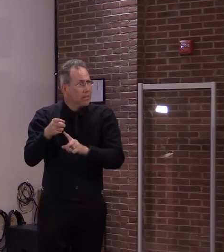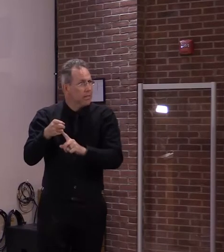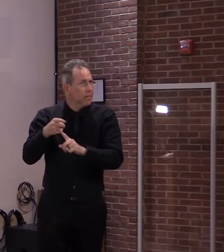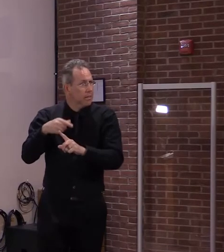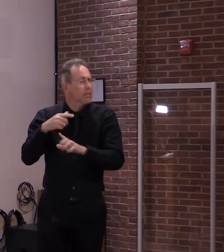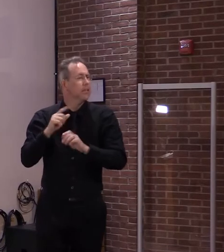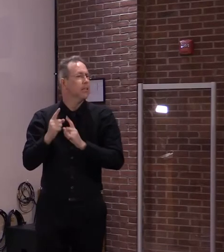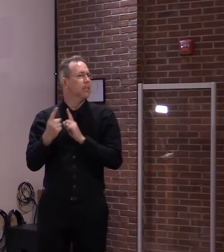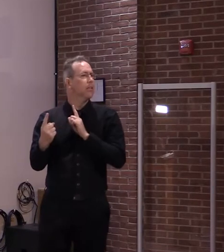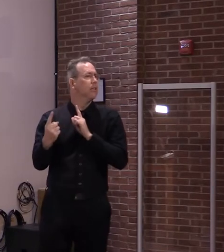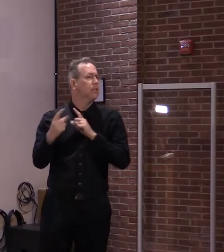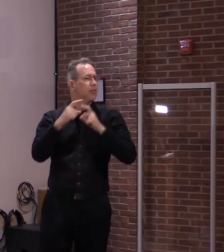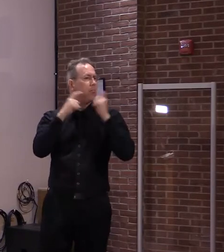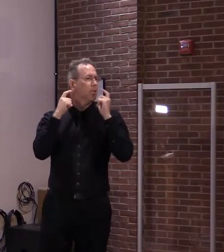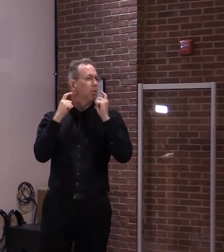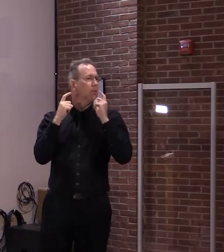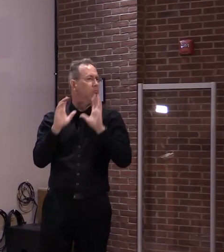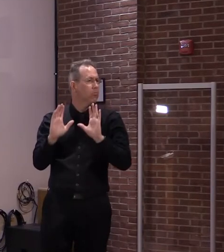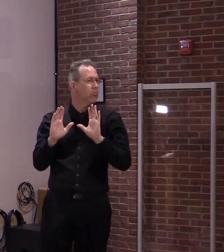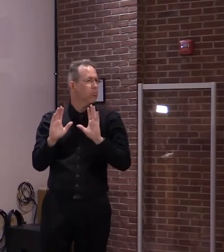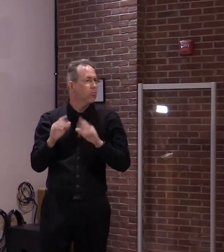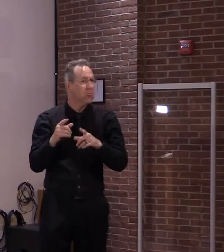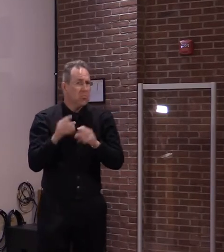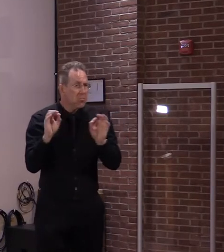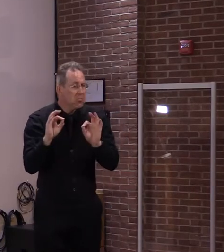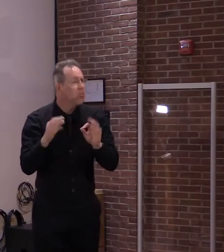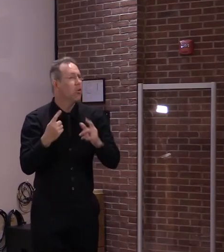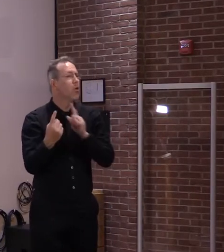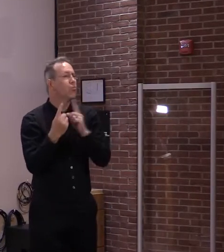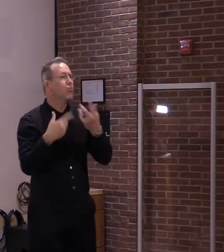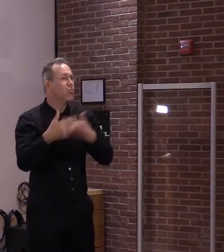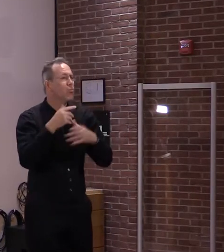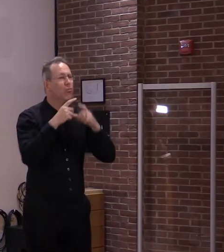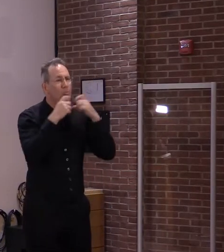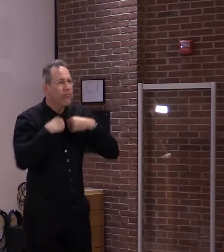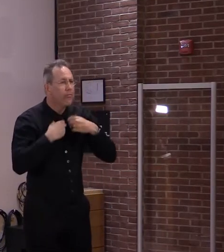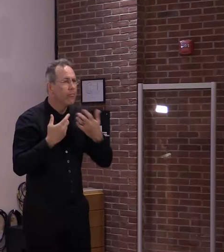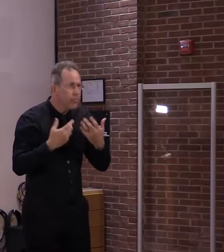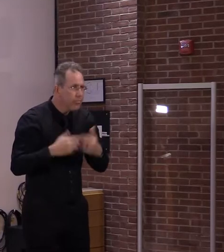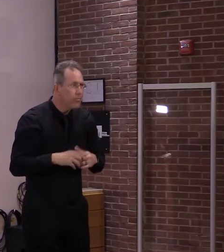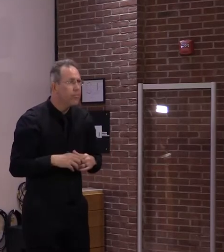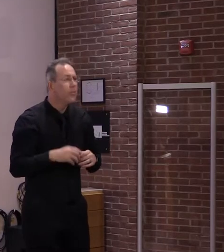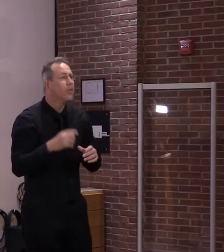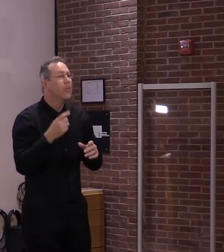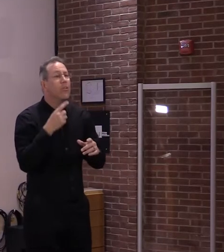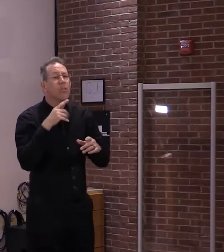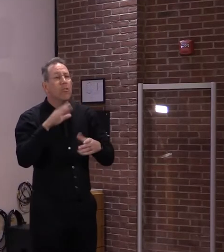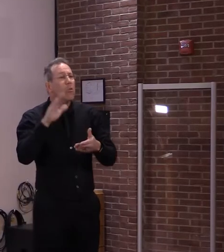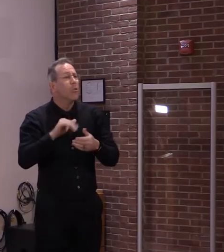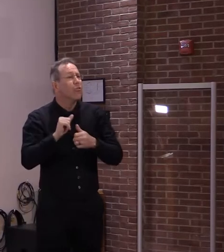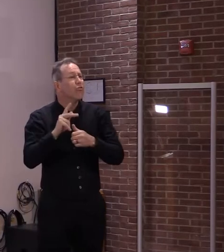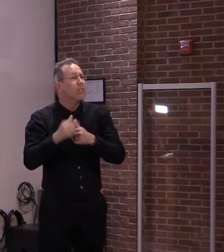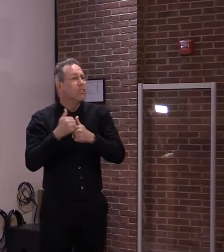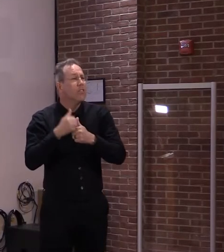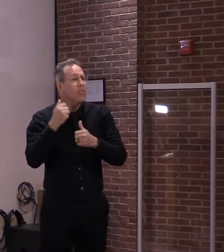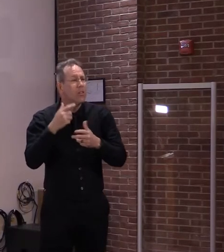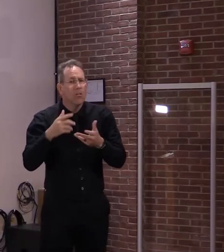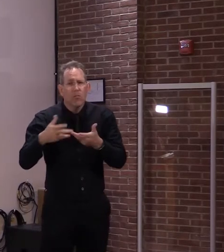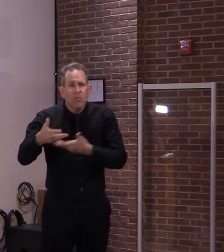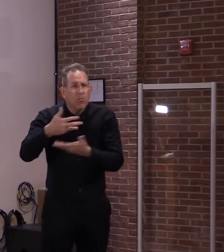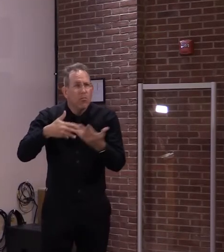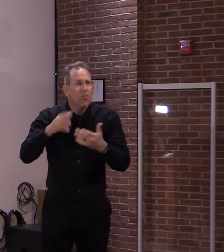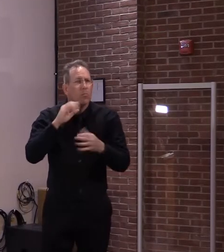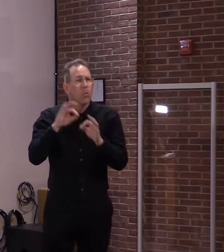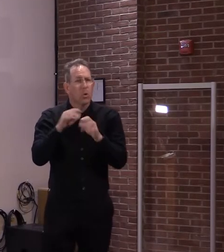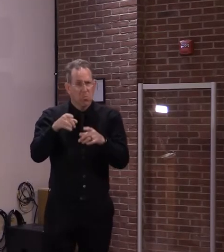think we have very low likelihood of transmitting virus because we're vaccinated. And that kind of thought process is going to have to continue